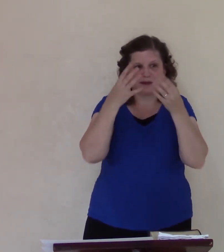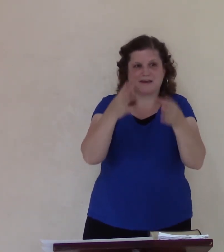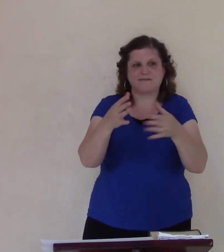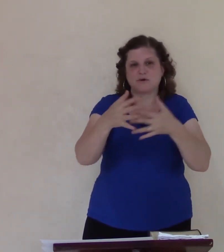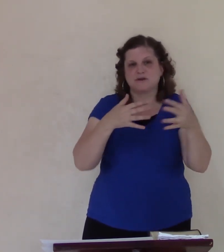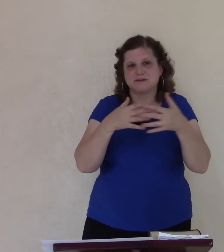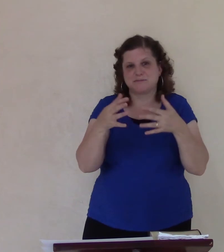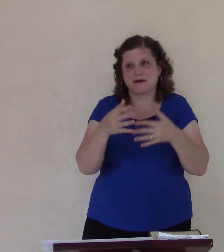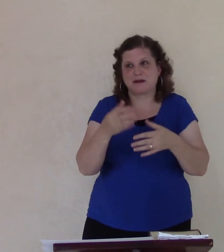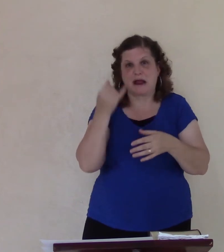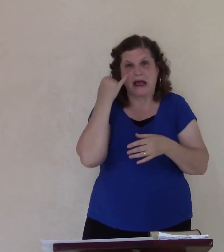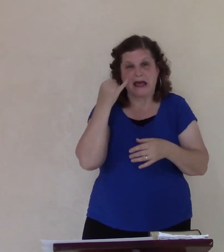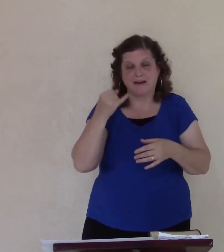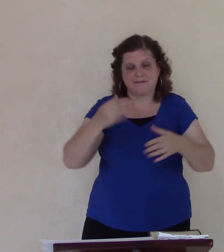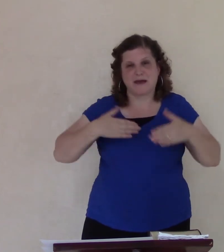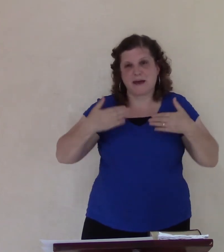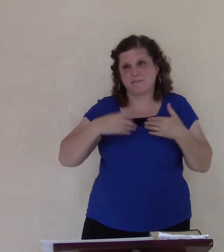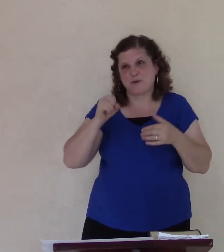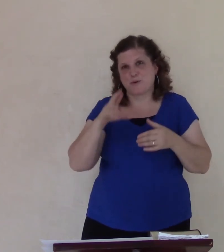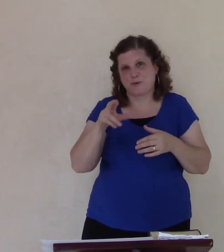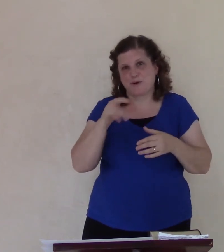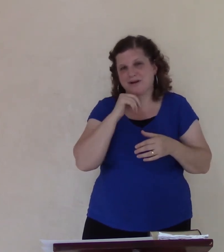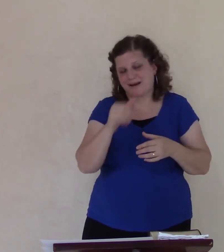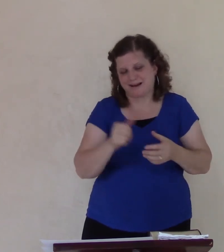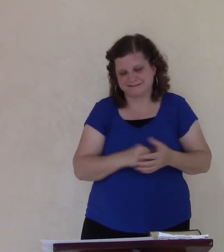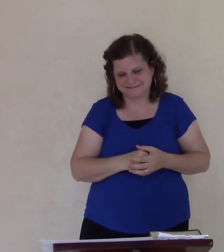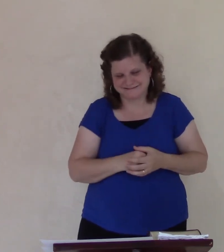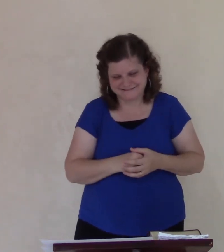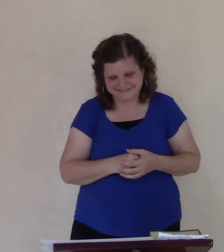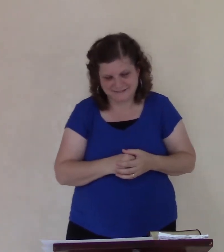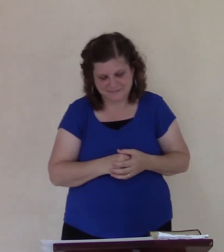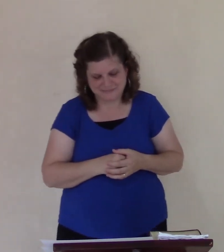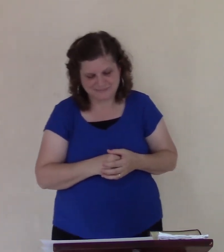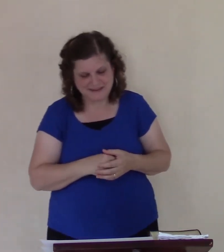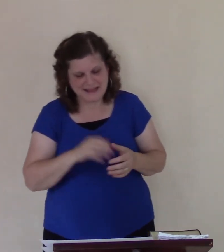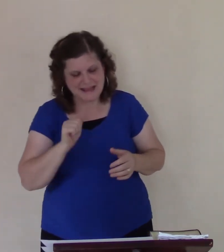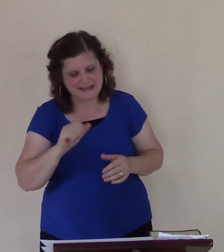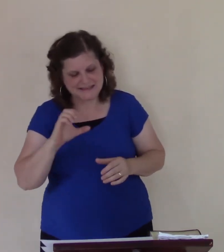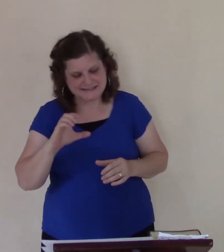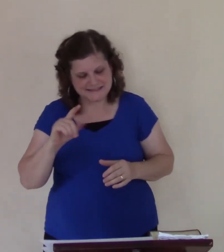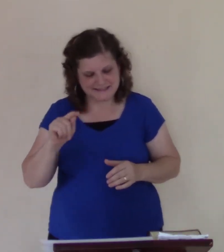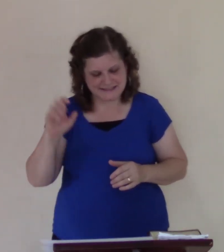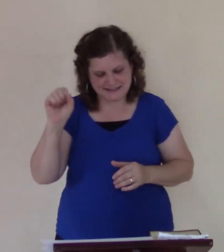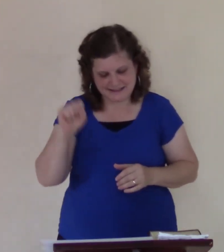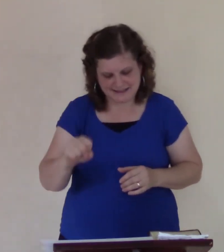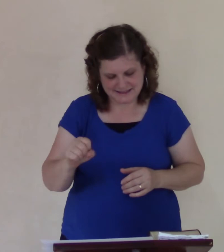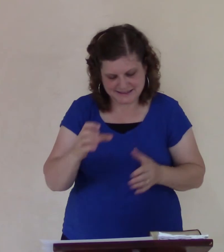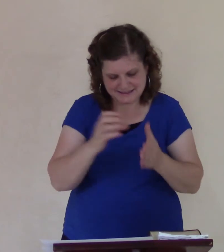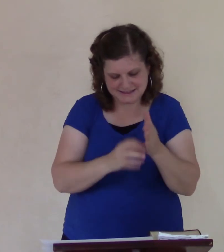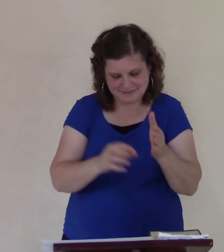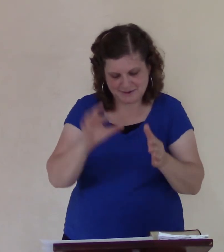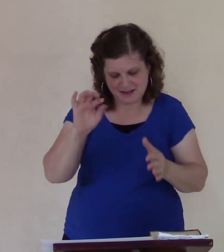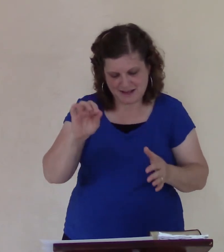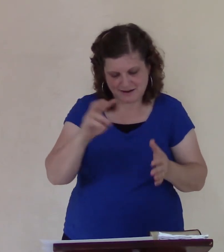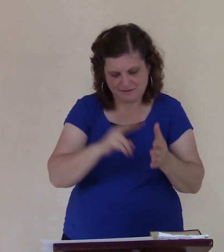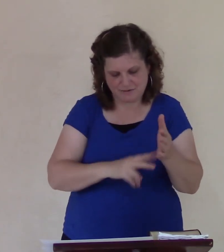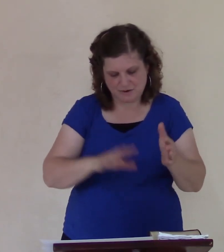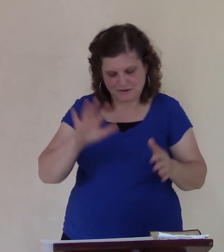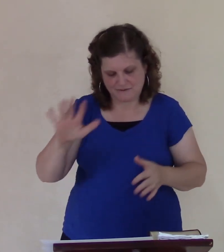time in Acts chapter 8 verse 5 then Philip went down to the city of Samaria and preached Christ